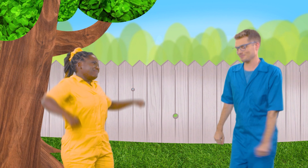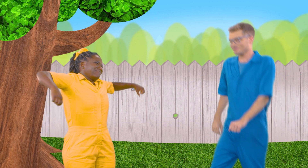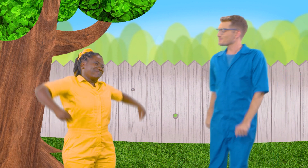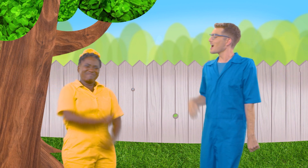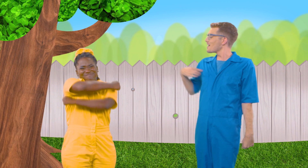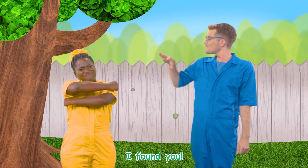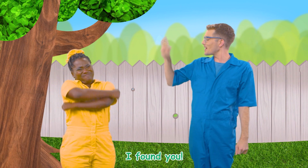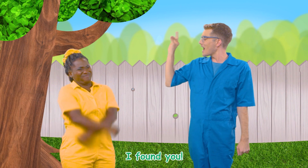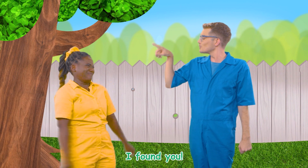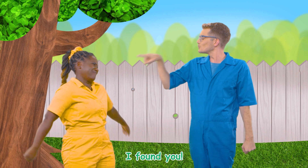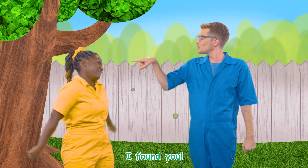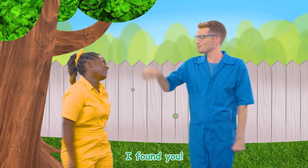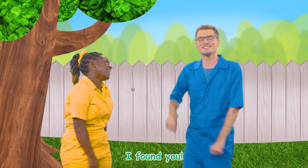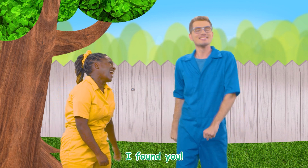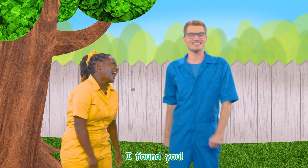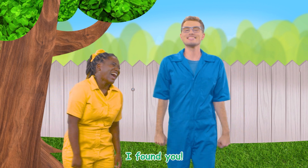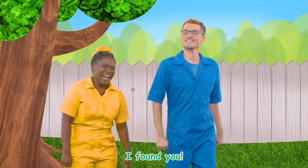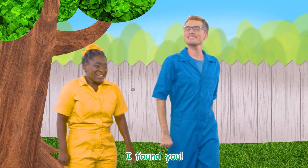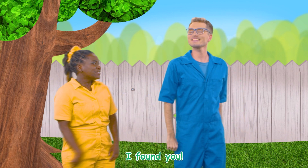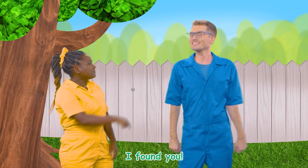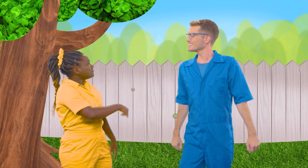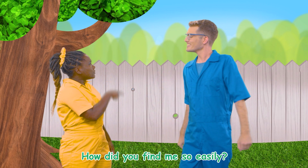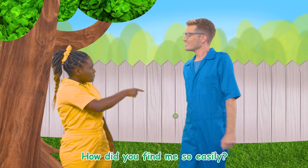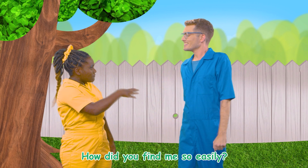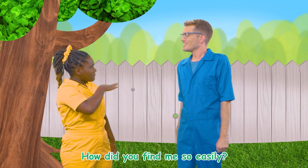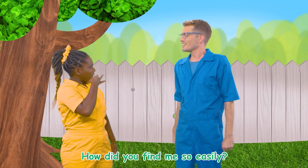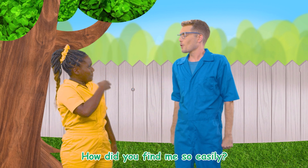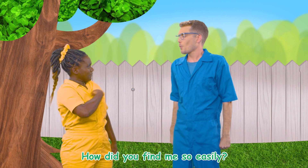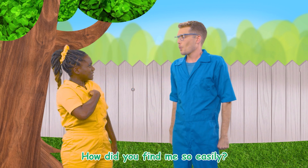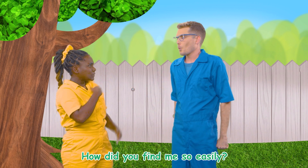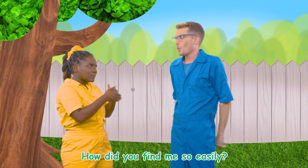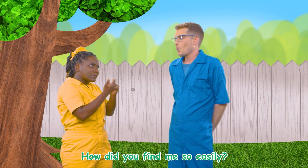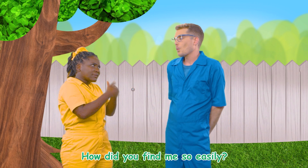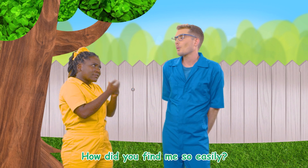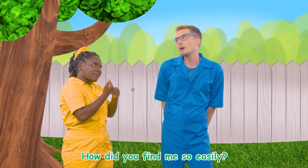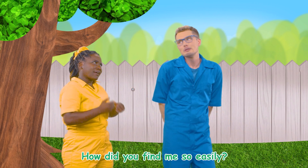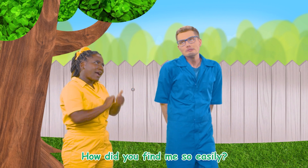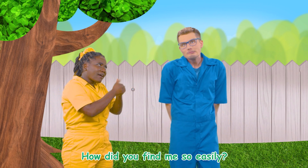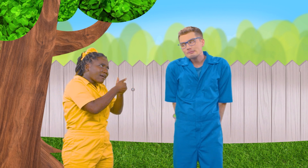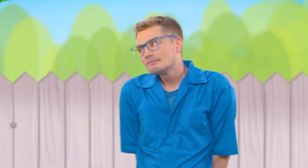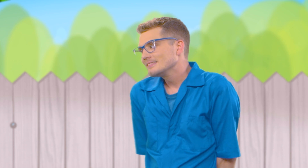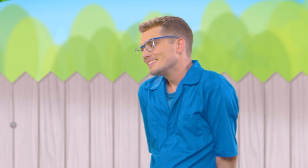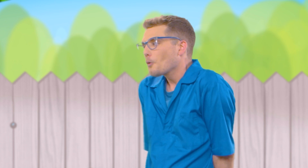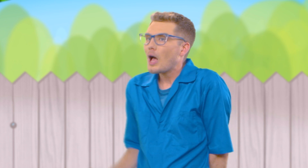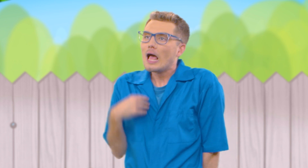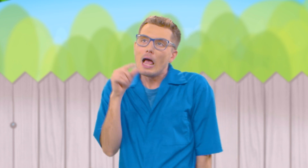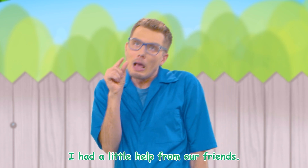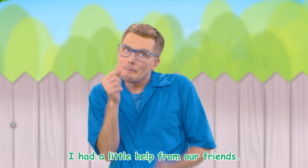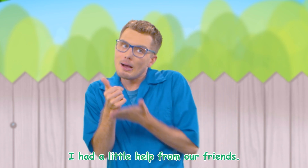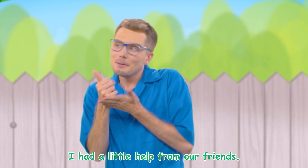I found you Hey, how did you find me so easily? I had